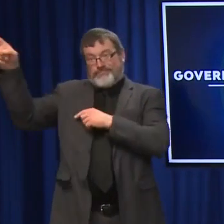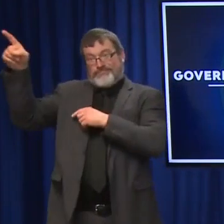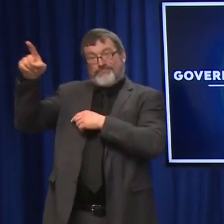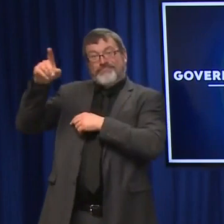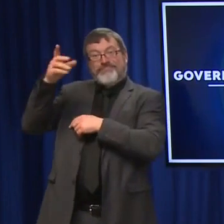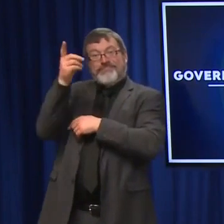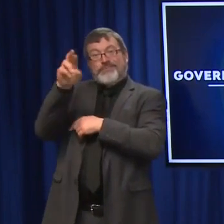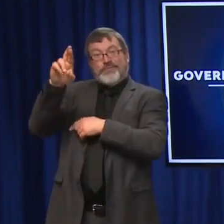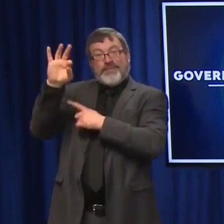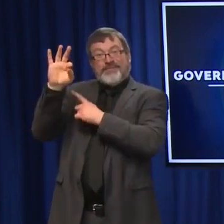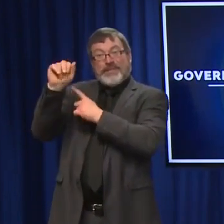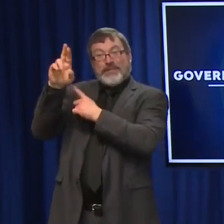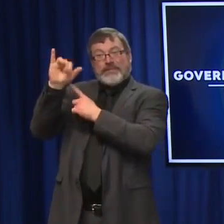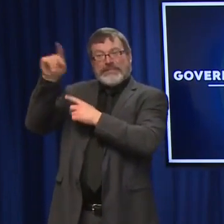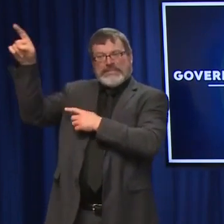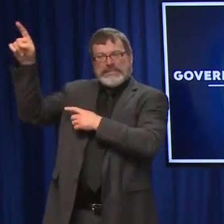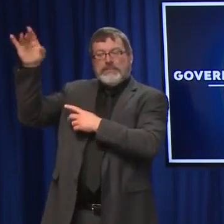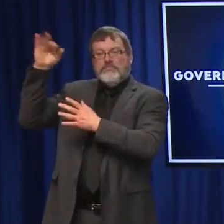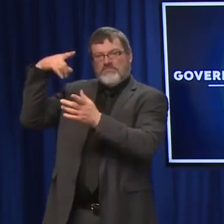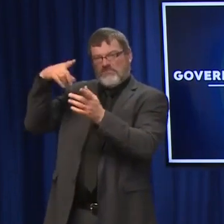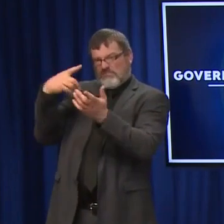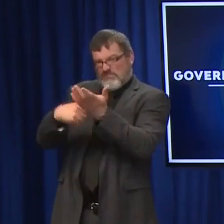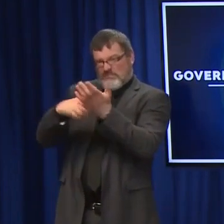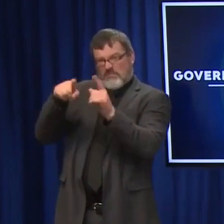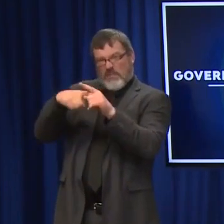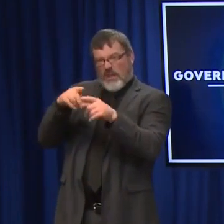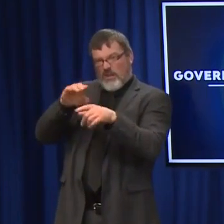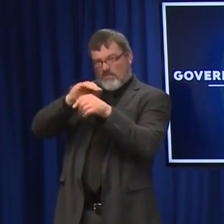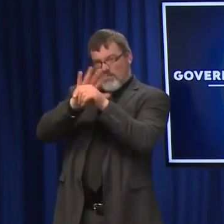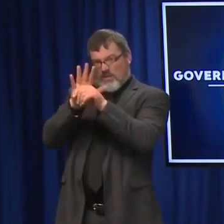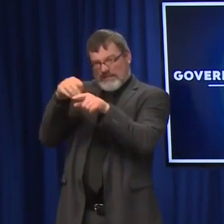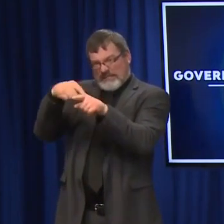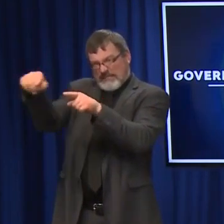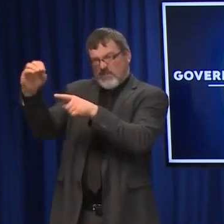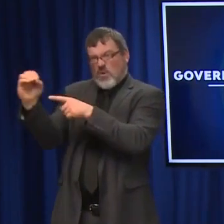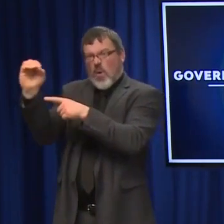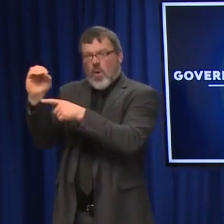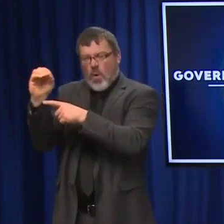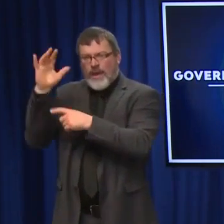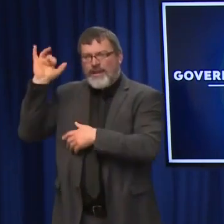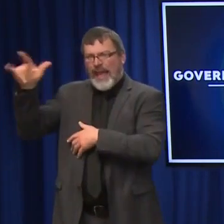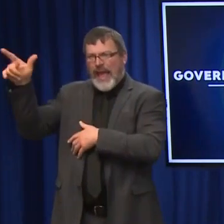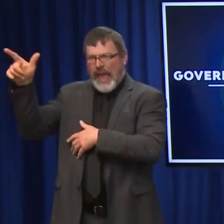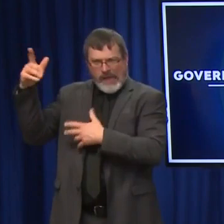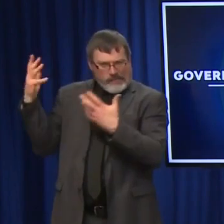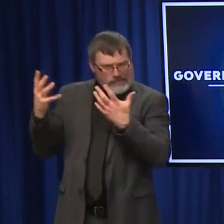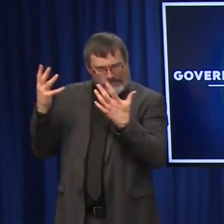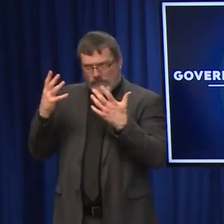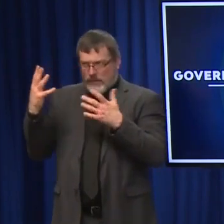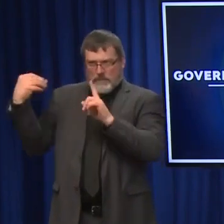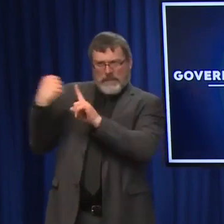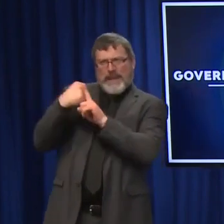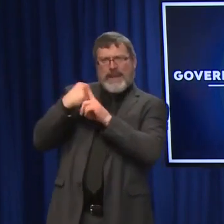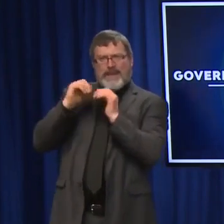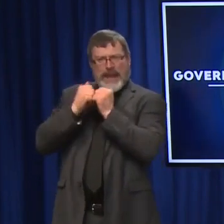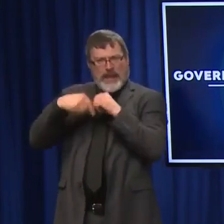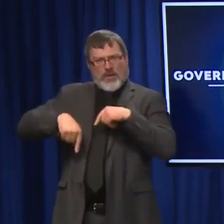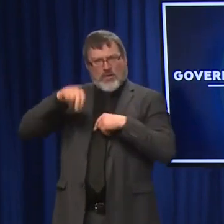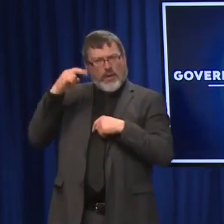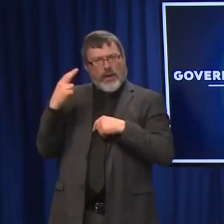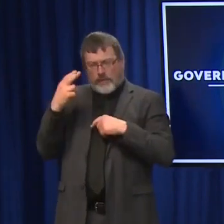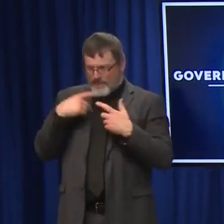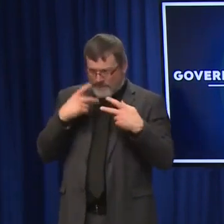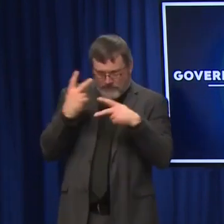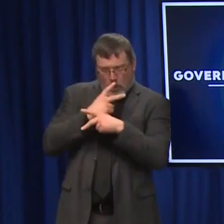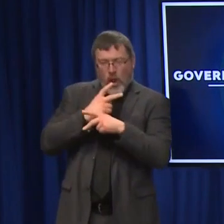what it really meant. Was it more dangerous? Where were the sensitivities and where could our potential vulnerabilities be with this new variant? It's